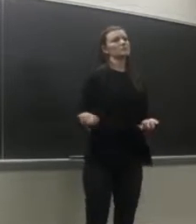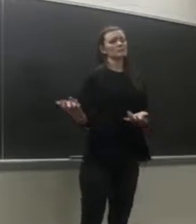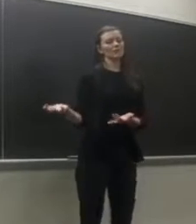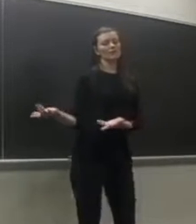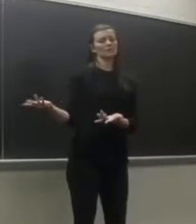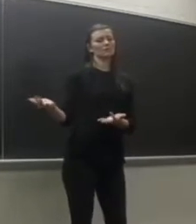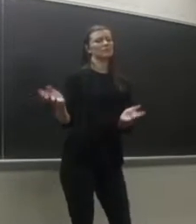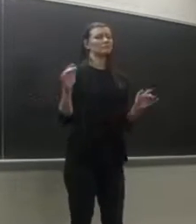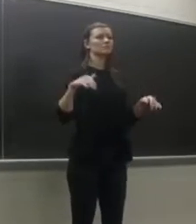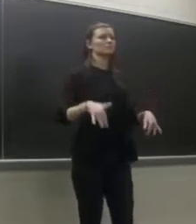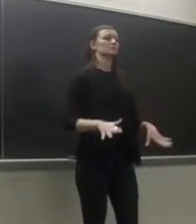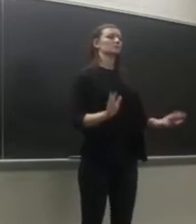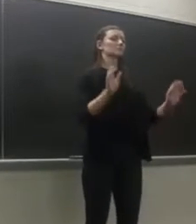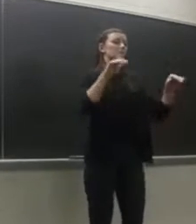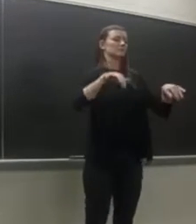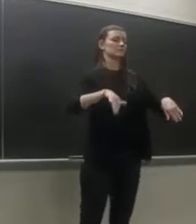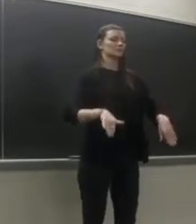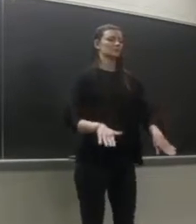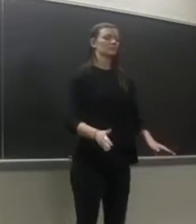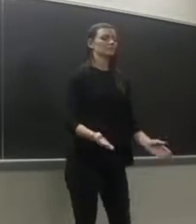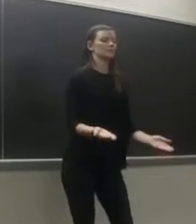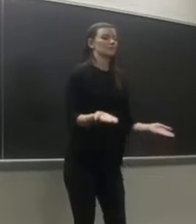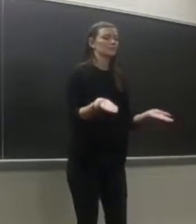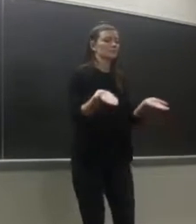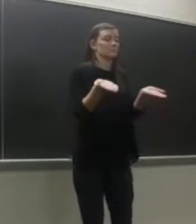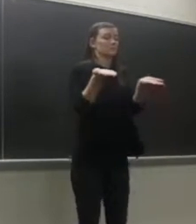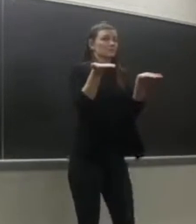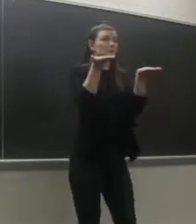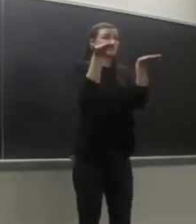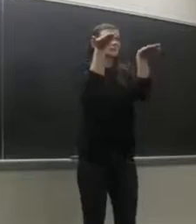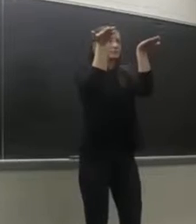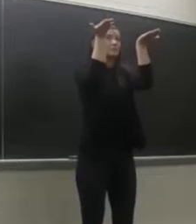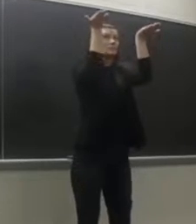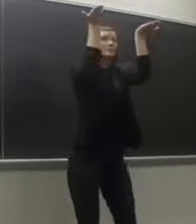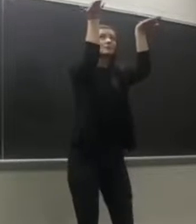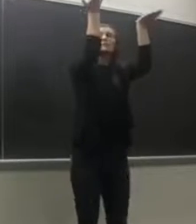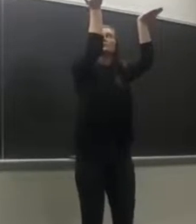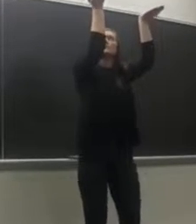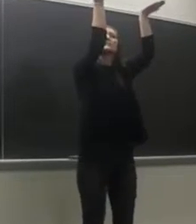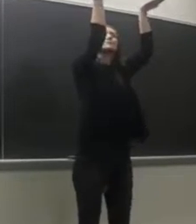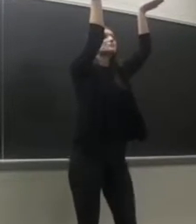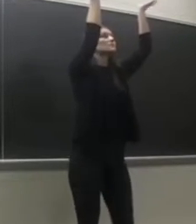Waiting for the salty water to cover up my ears